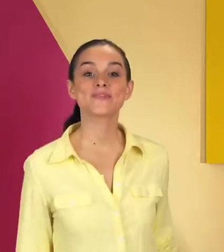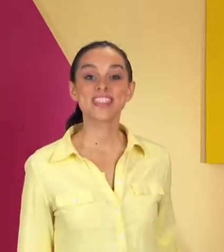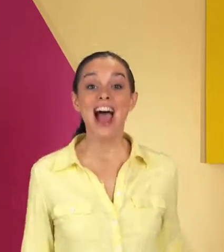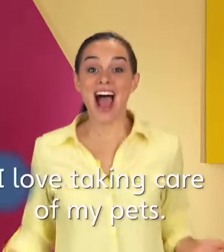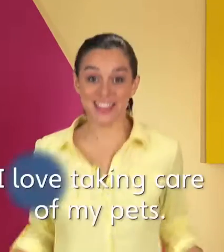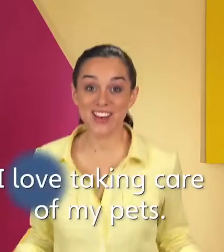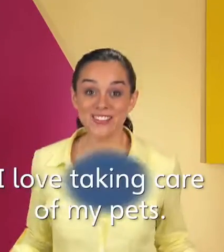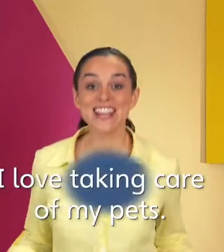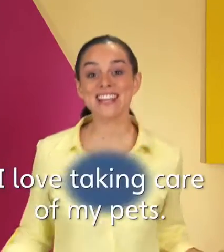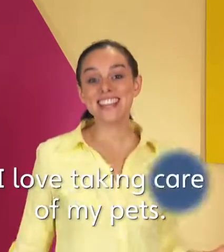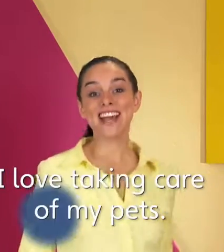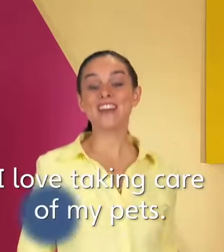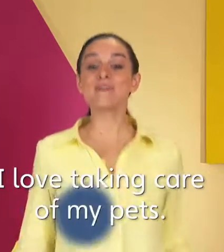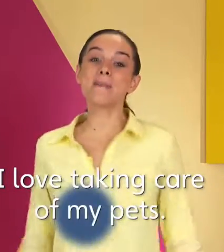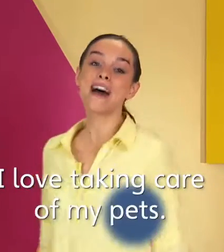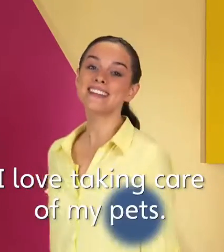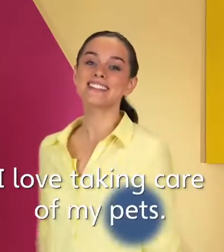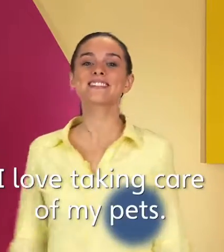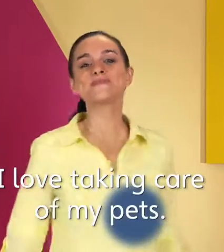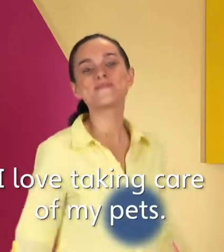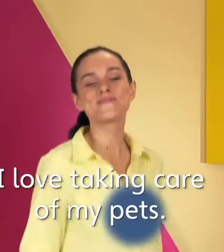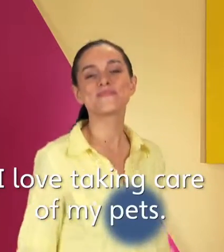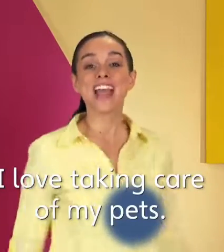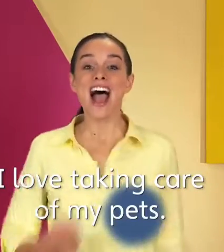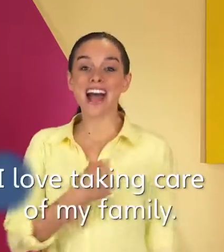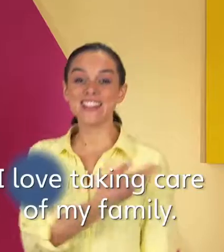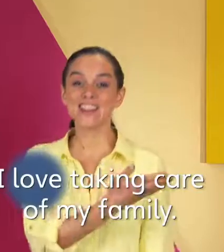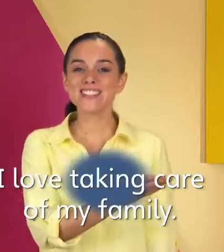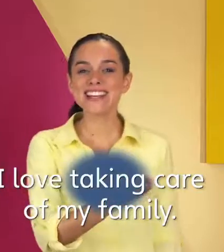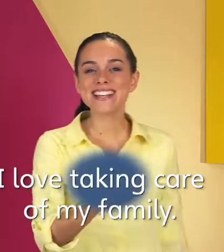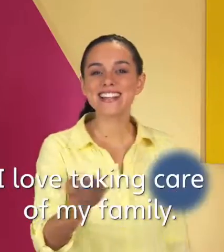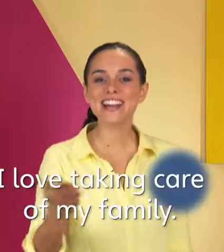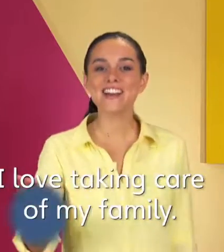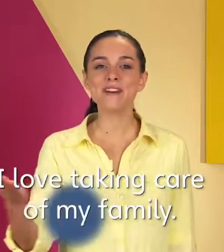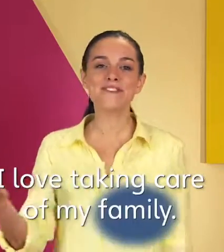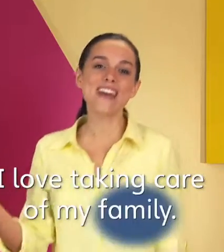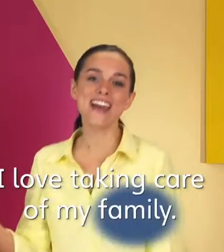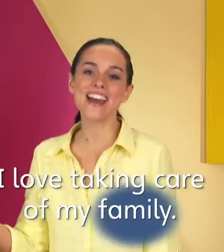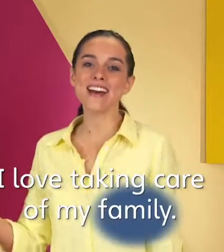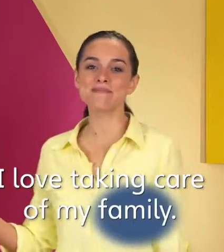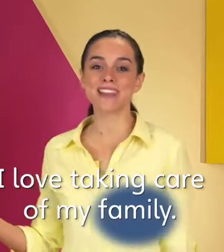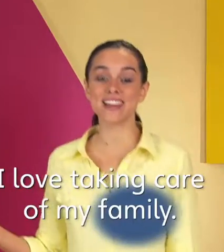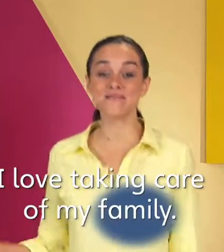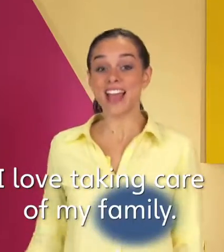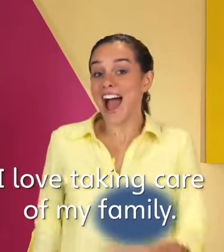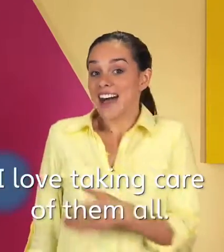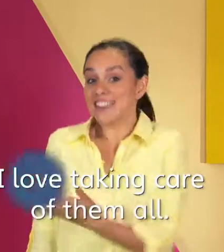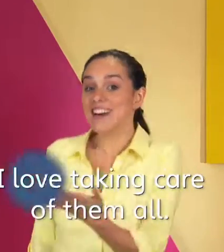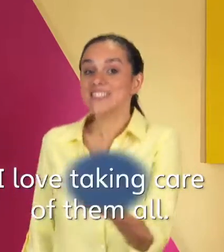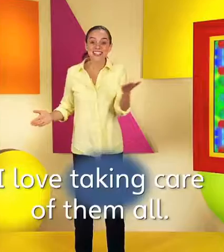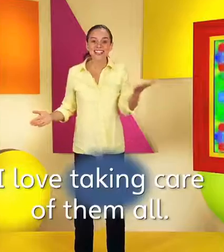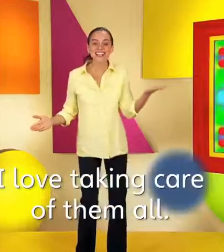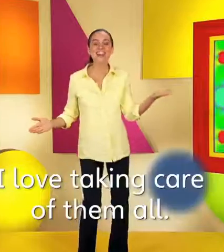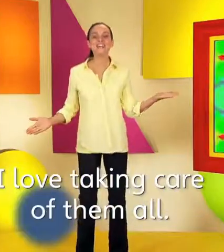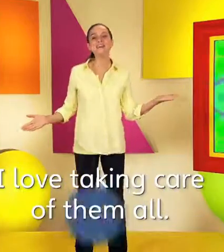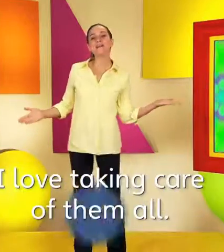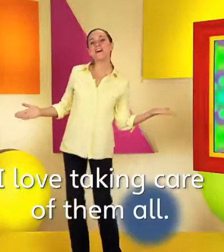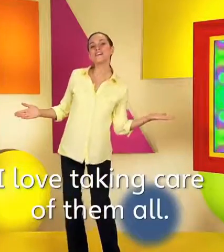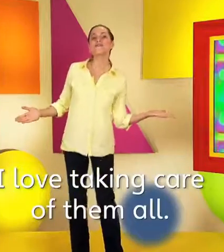I love taking care of my pets I love taking care of my family I love taking care of them all